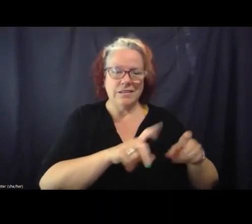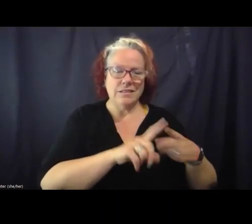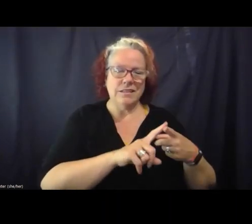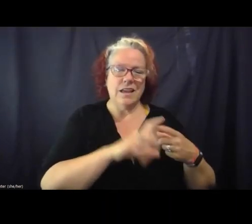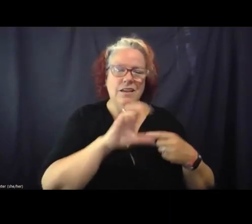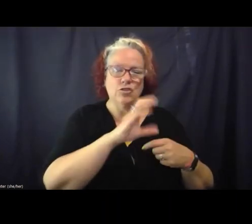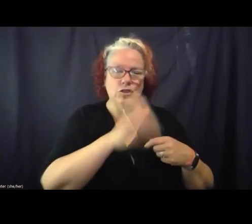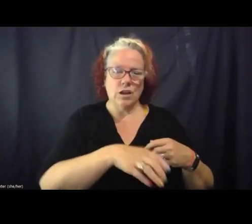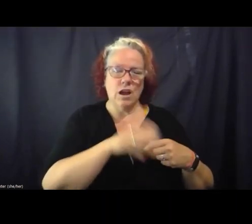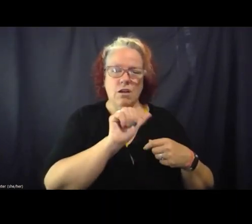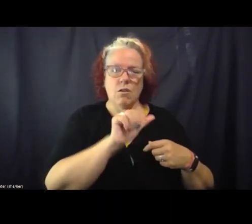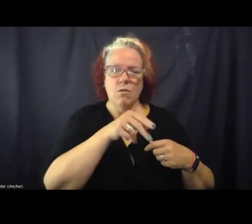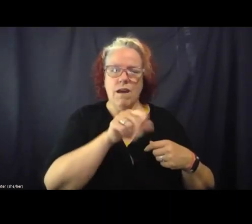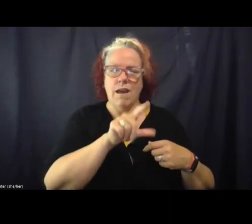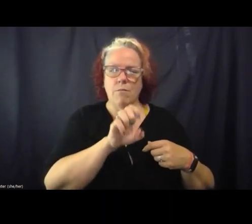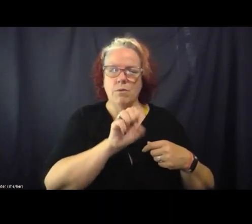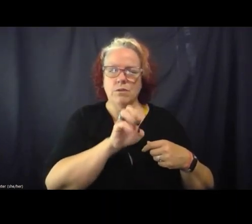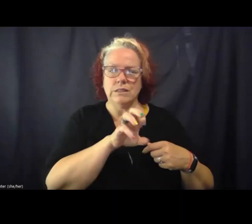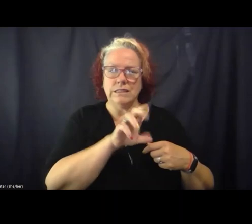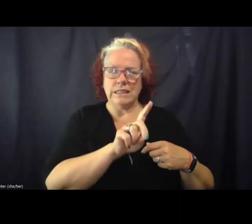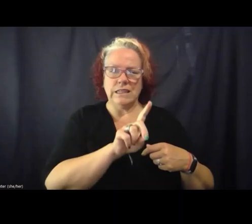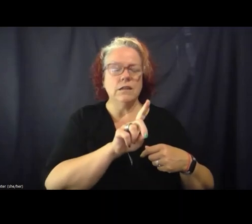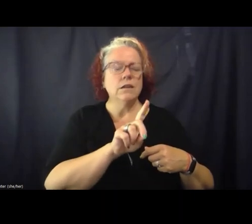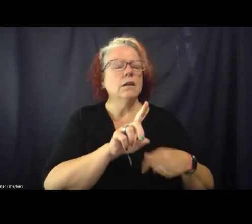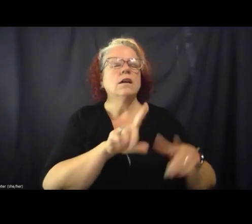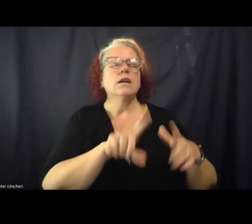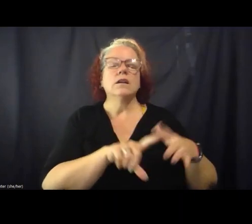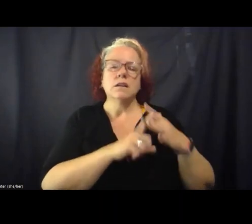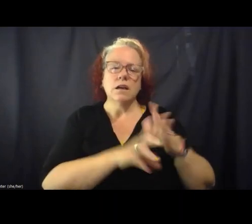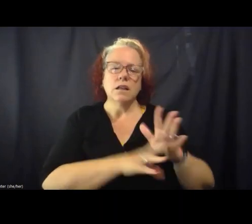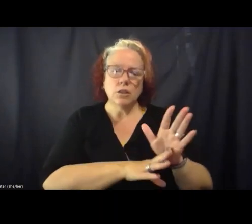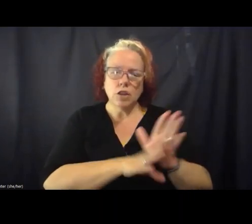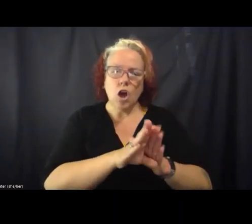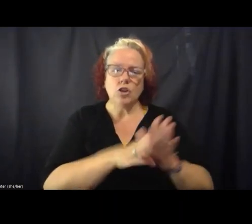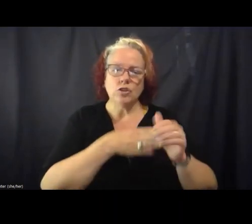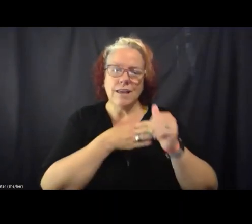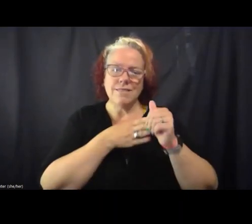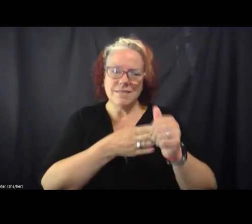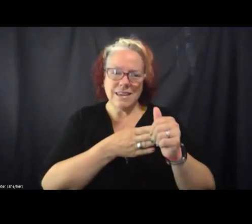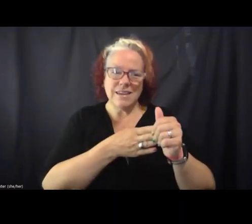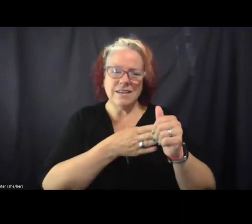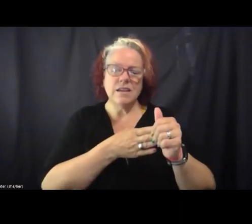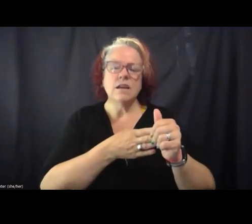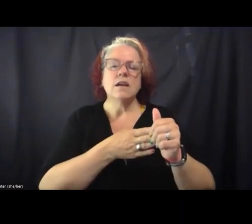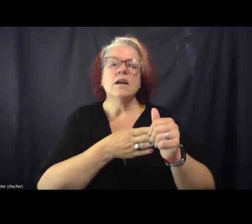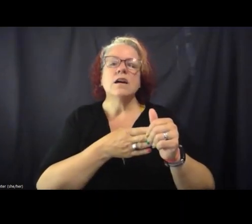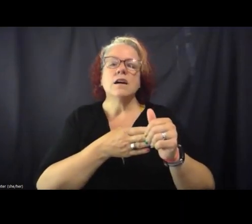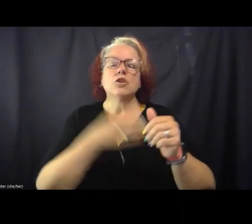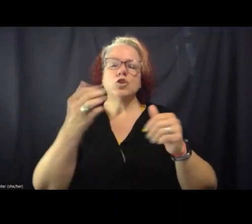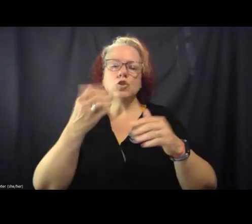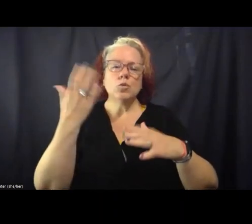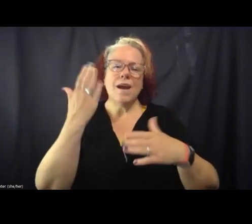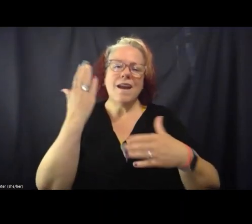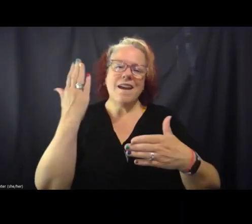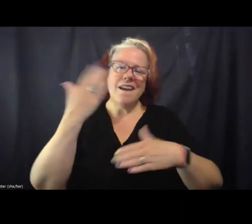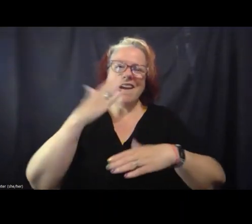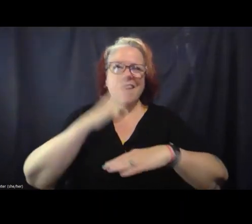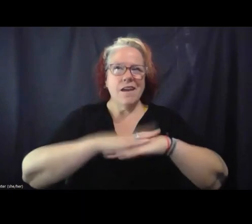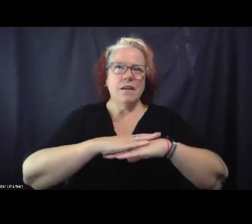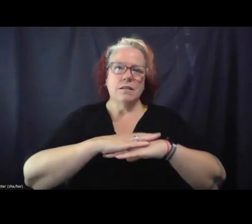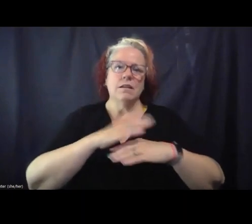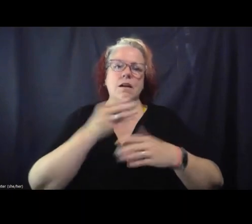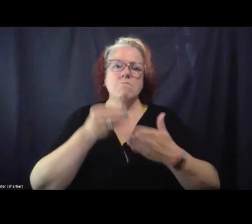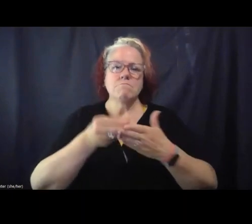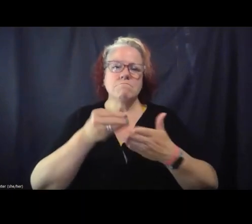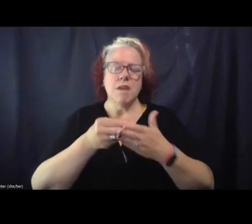roles, Charlene was part of launching and helping lead the Coalition to End Money Bond in 2016 and the